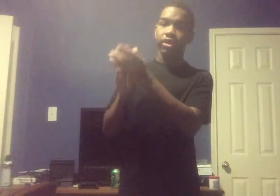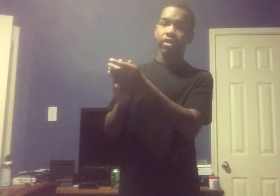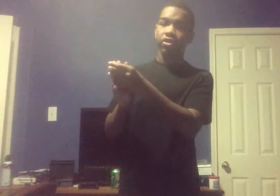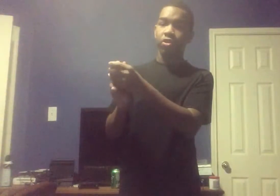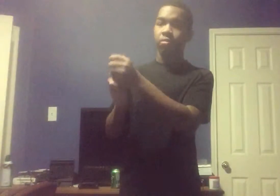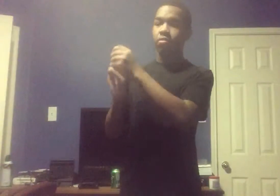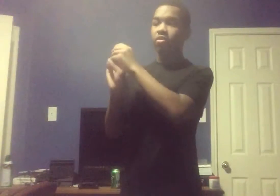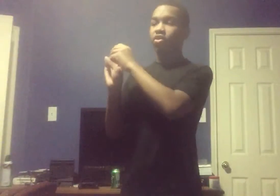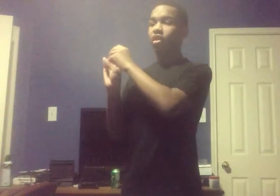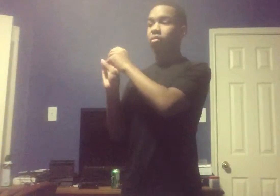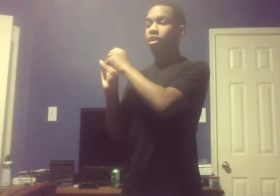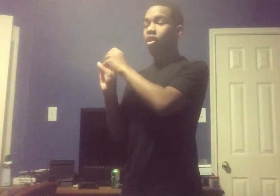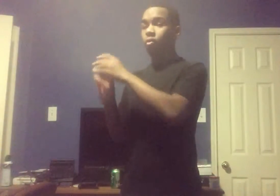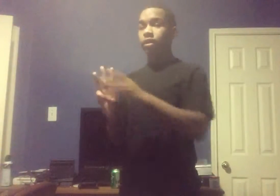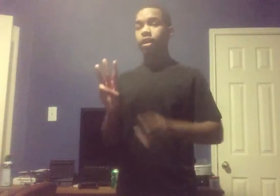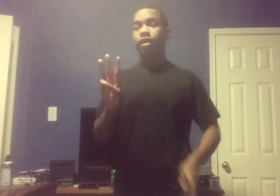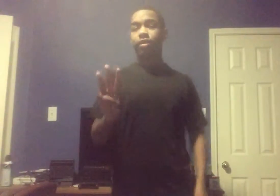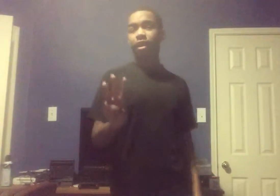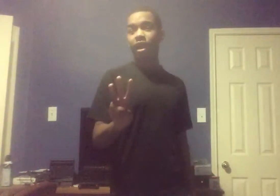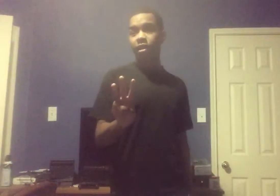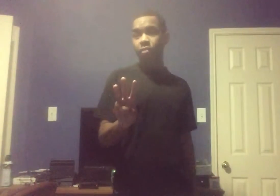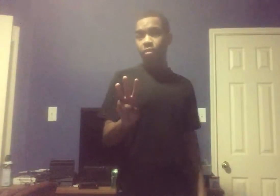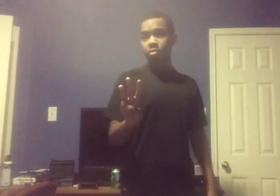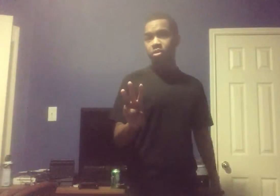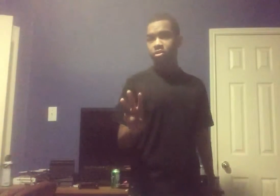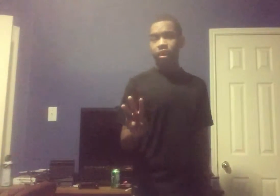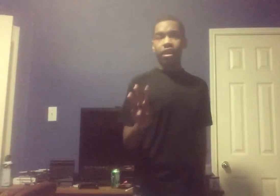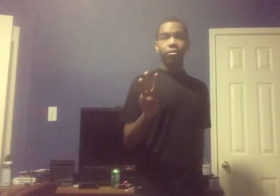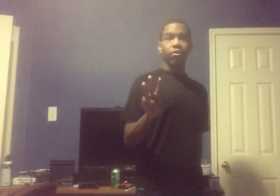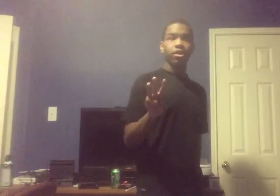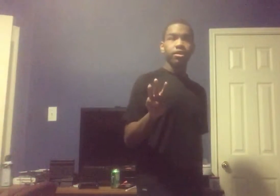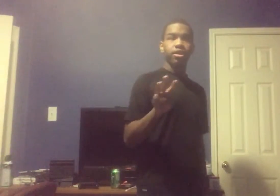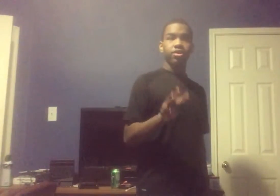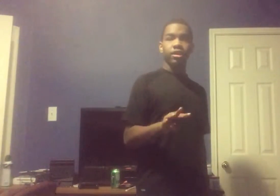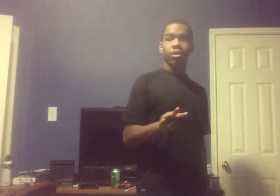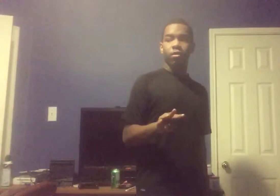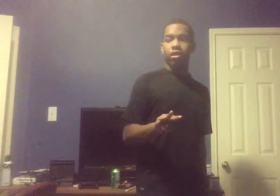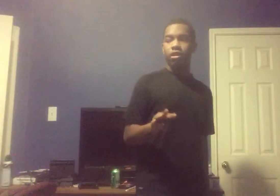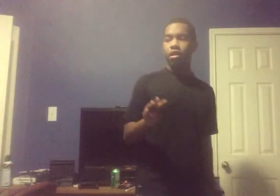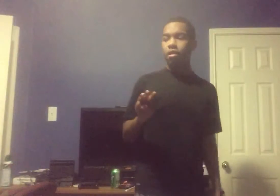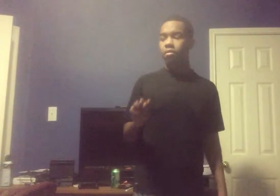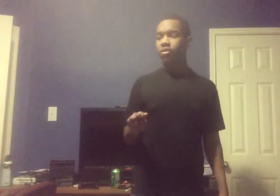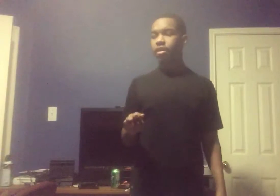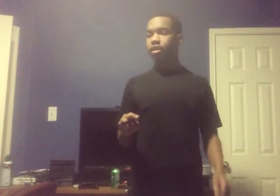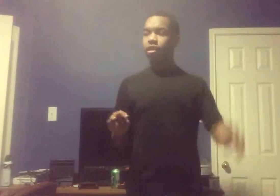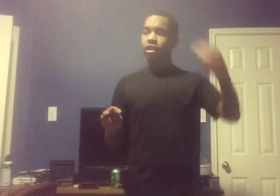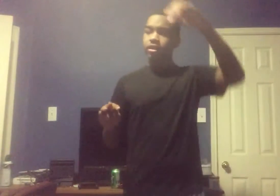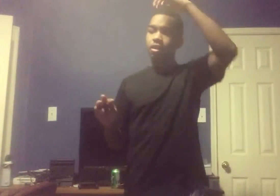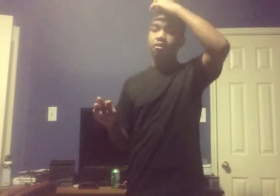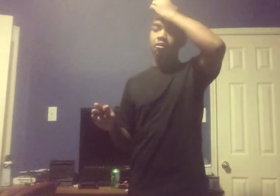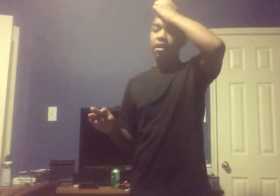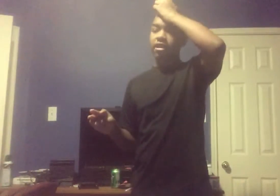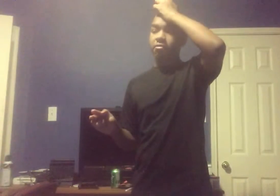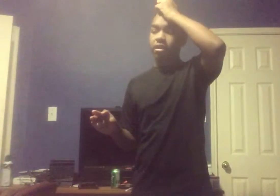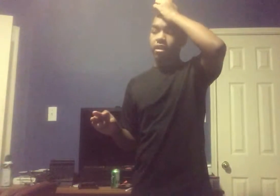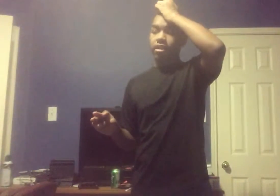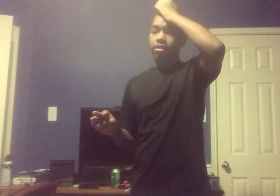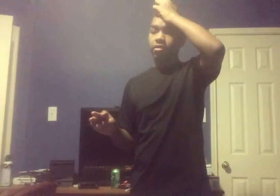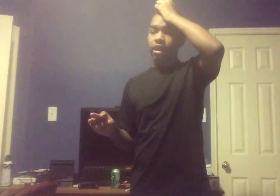green cue from Which at the time of episode 3, I wanted to say She Cola But then someone reminded me like